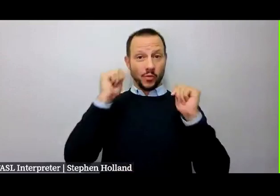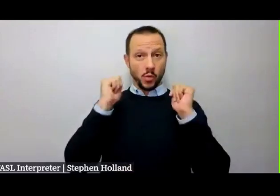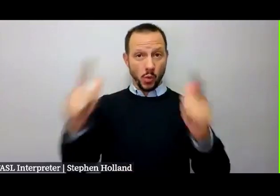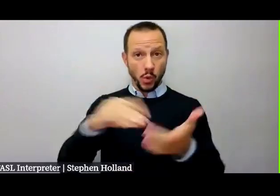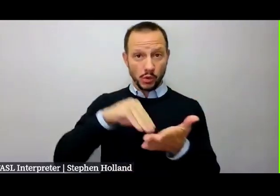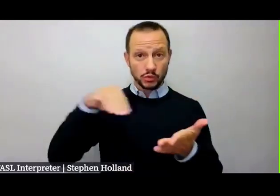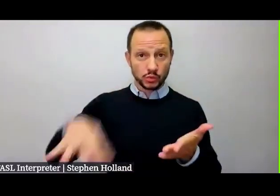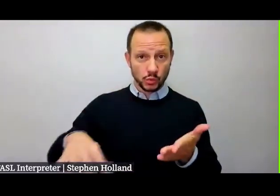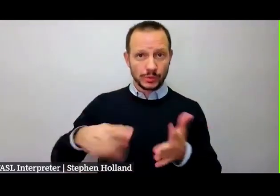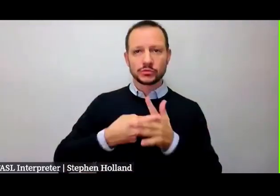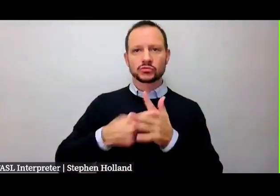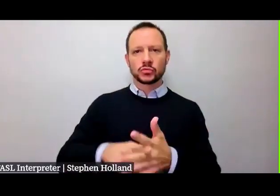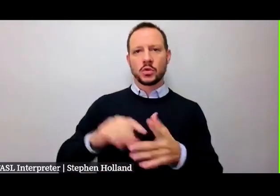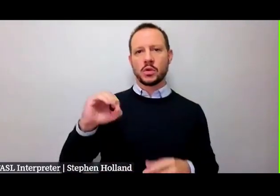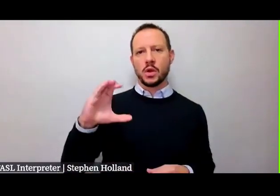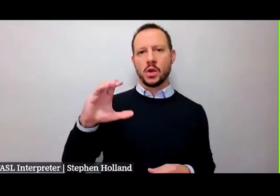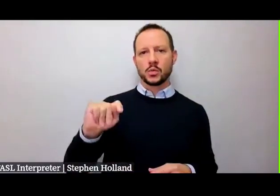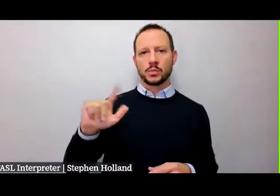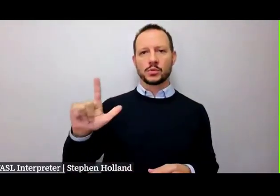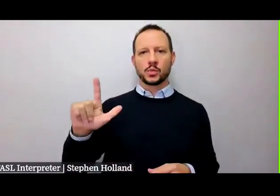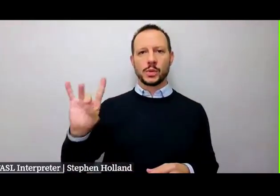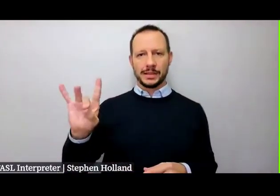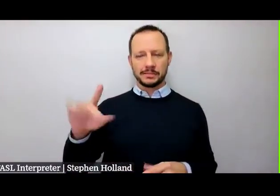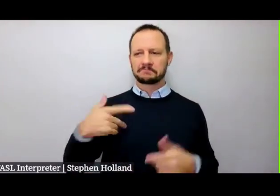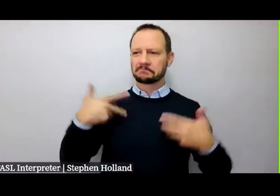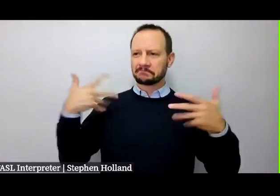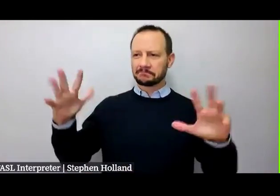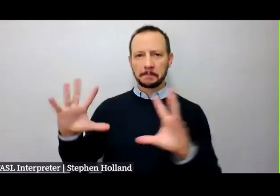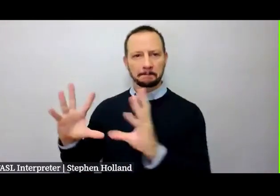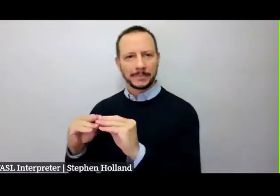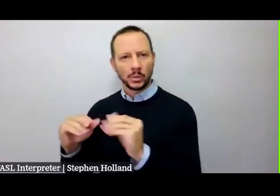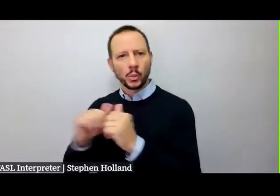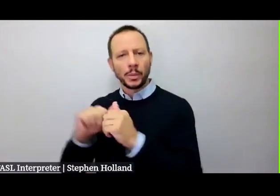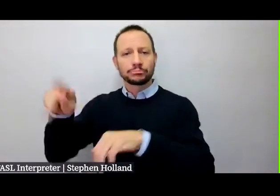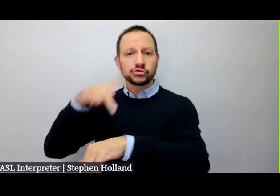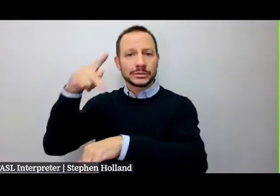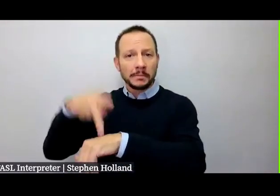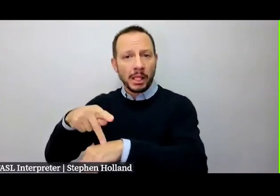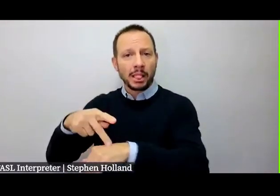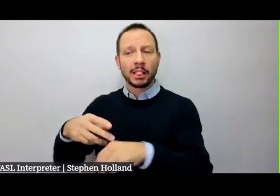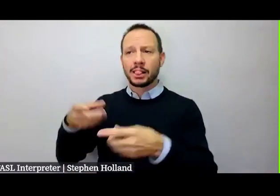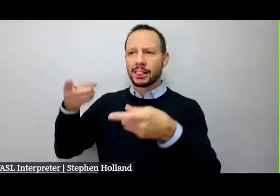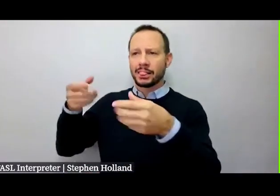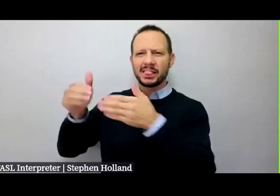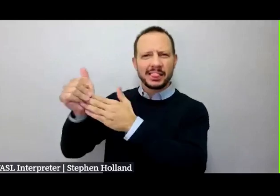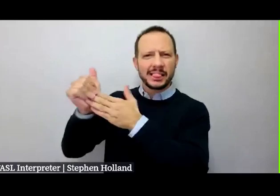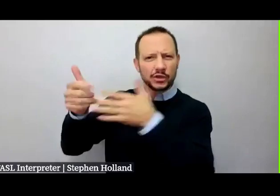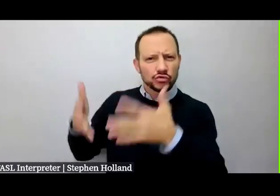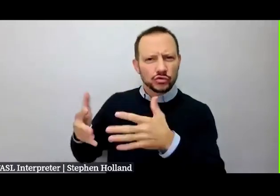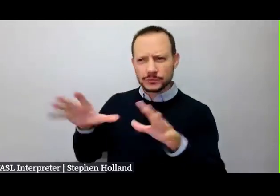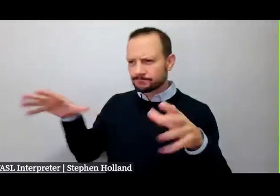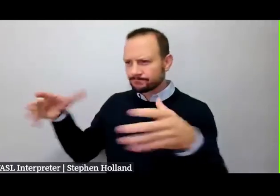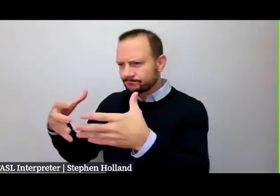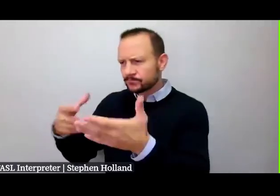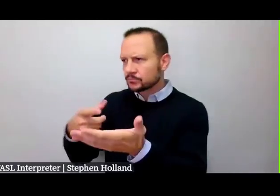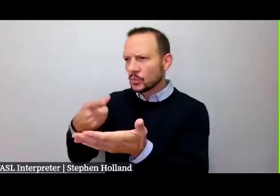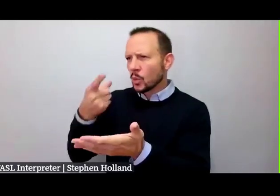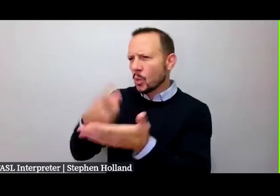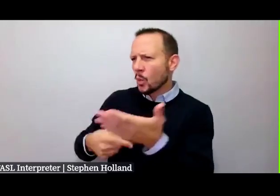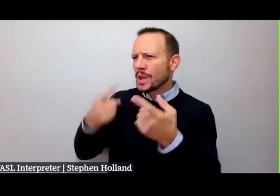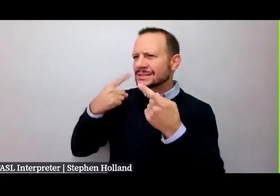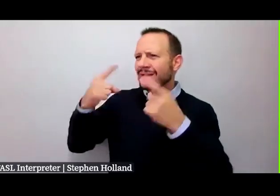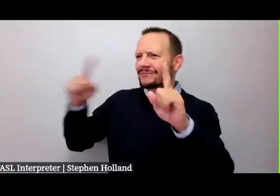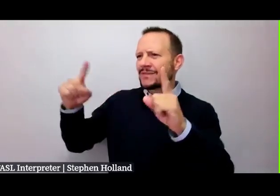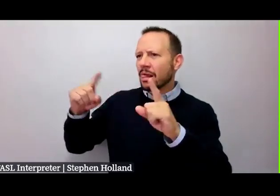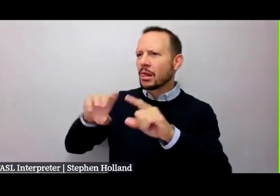October 28th. I met with principals and district leaders yesterday to clearly define what a successful reopening of our schools will